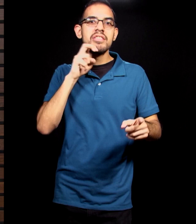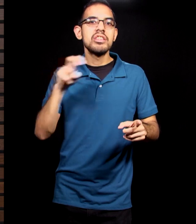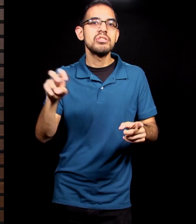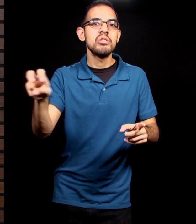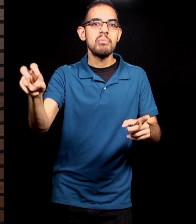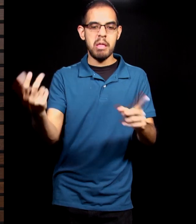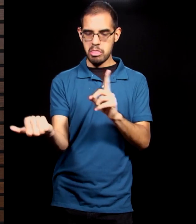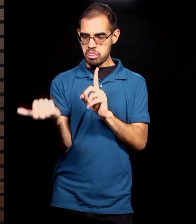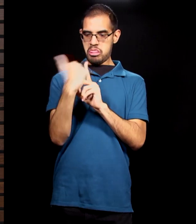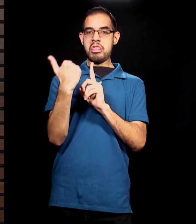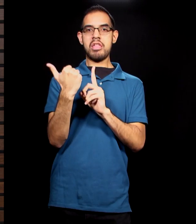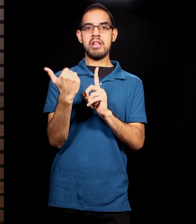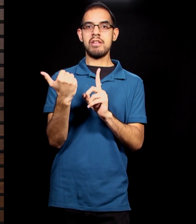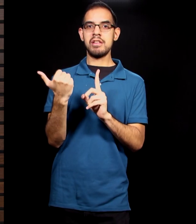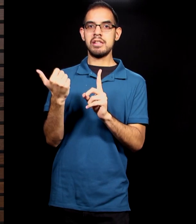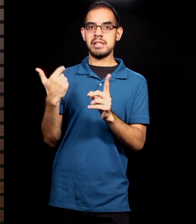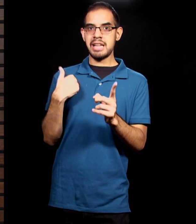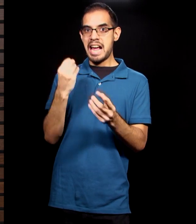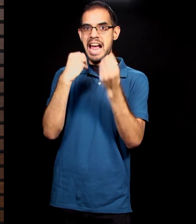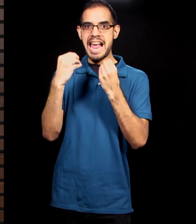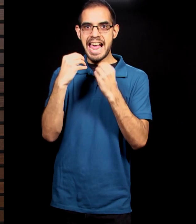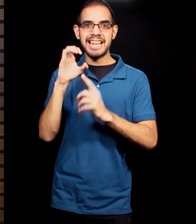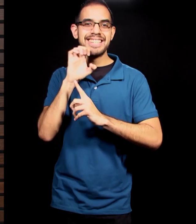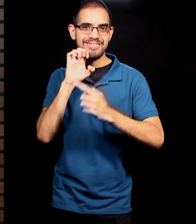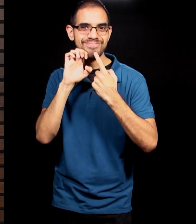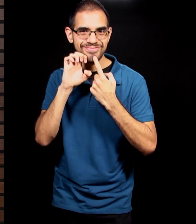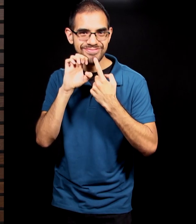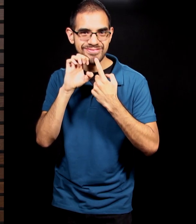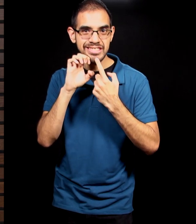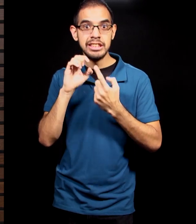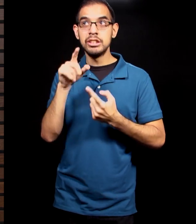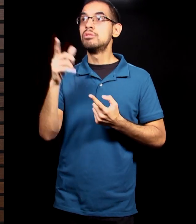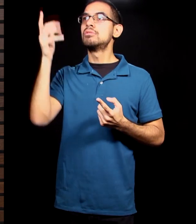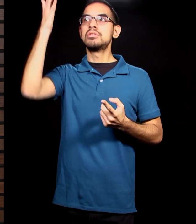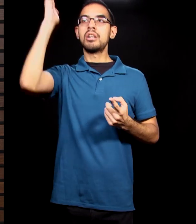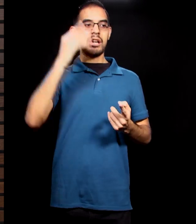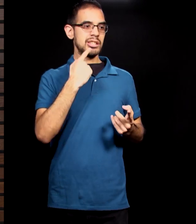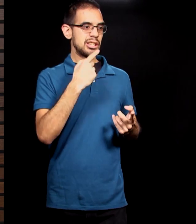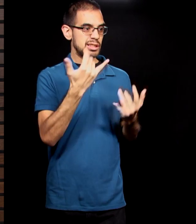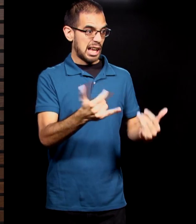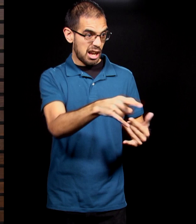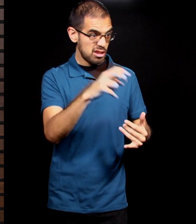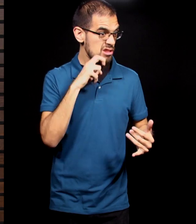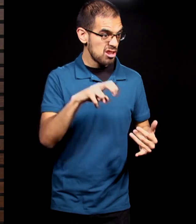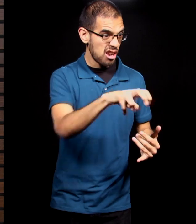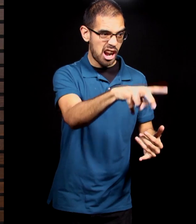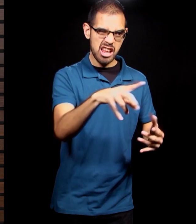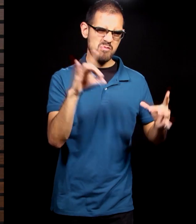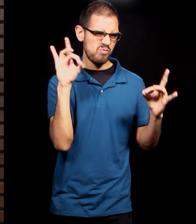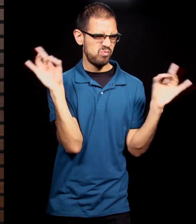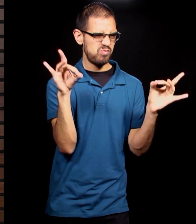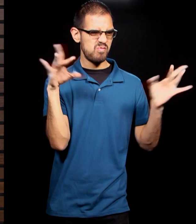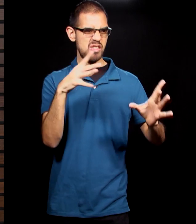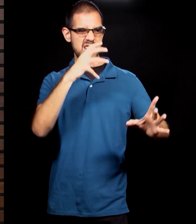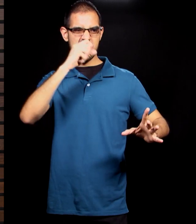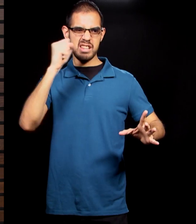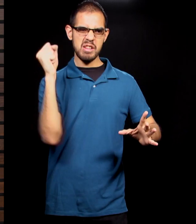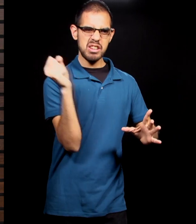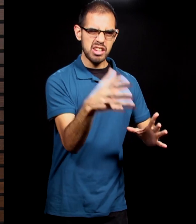the Lord God said to the serpent, Because you have done this, you are more cursed than any livestock and more than any wild animal. You will move on your belly